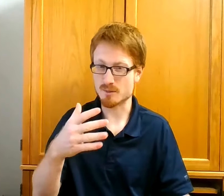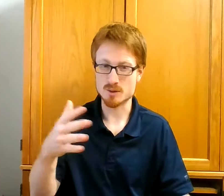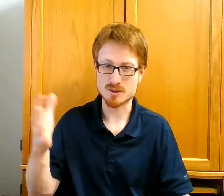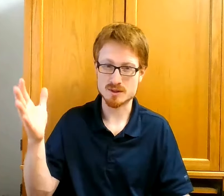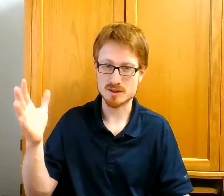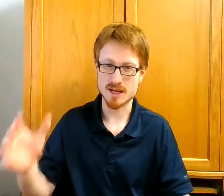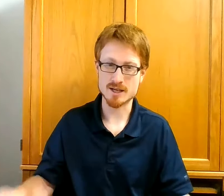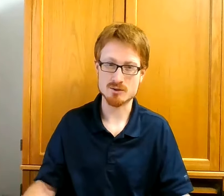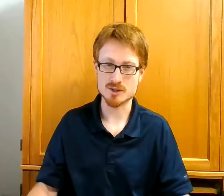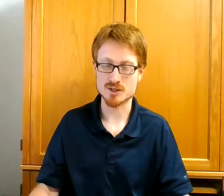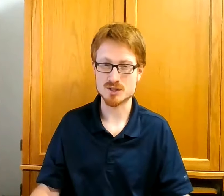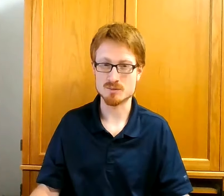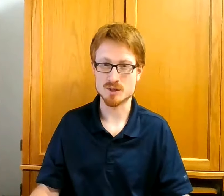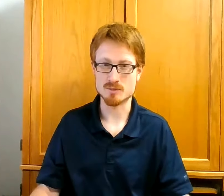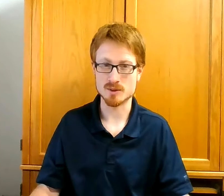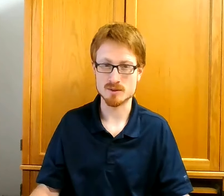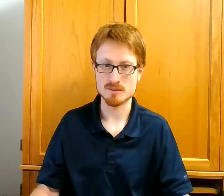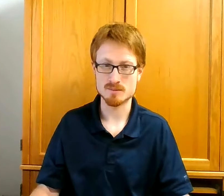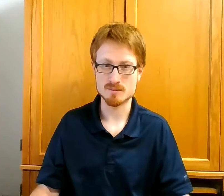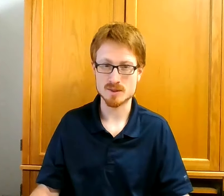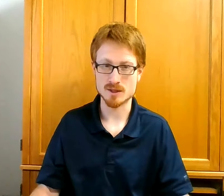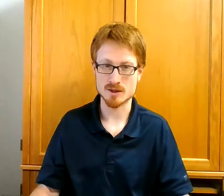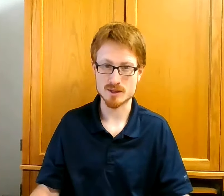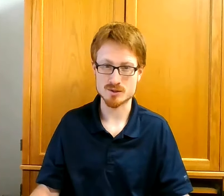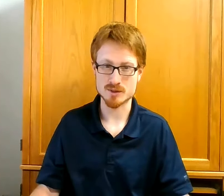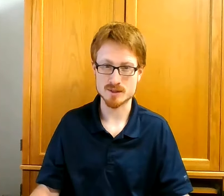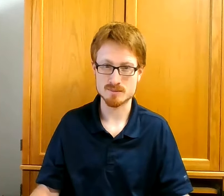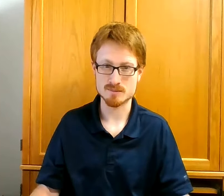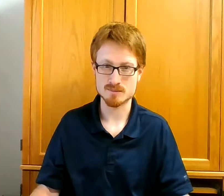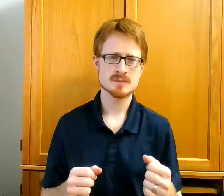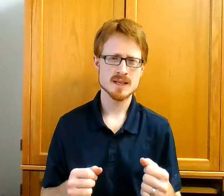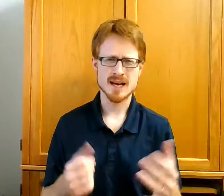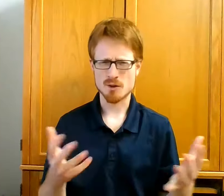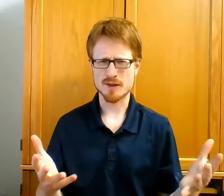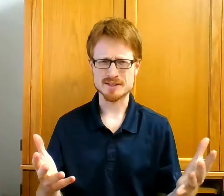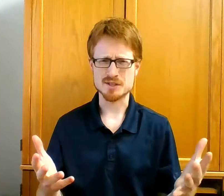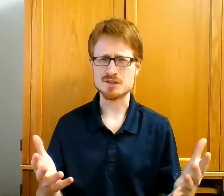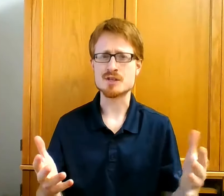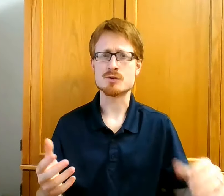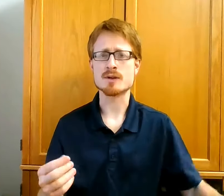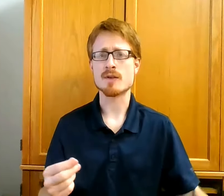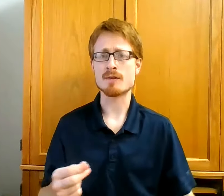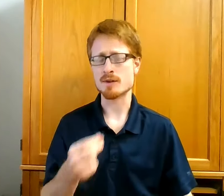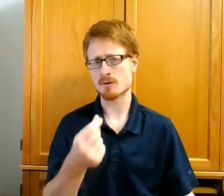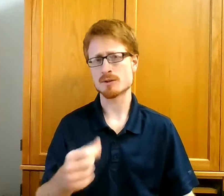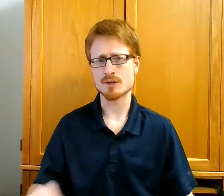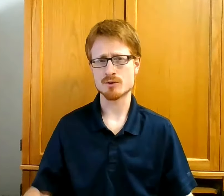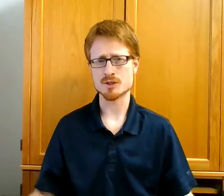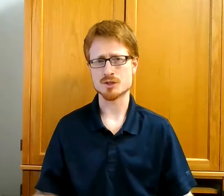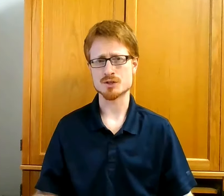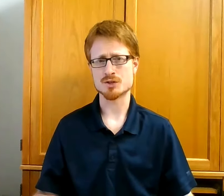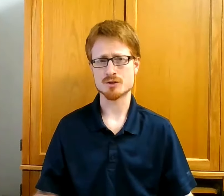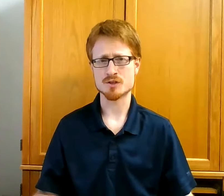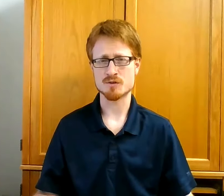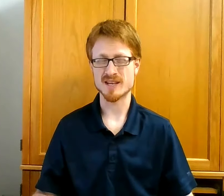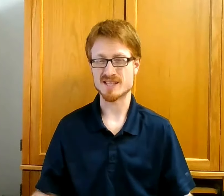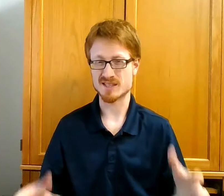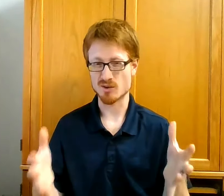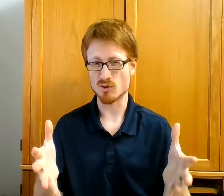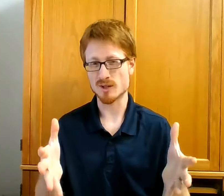most non-Christian people in our country? I don't think it's a secret that the early Christian church faced a whole